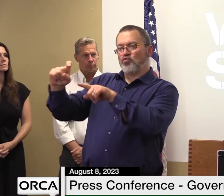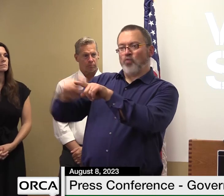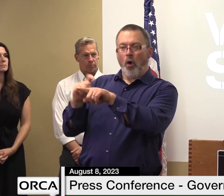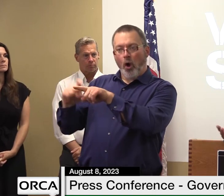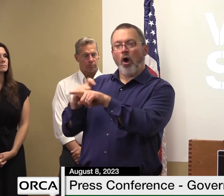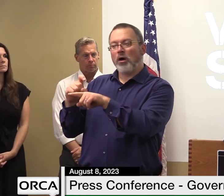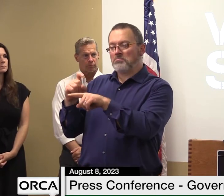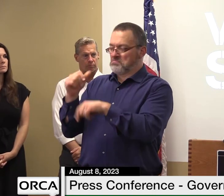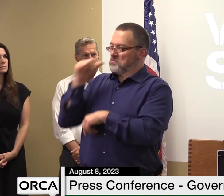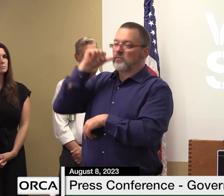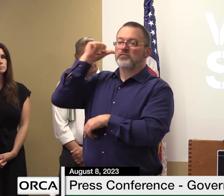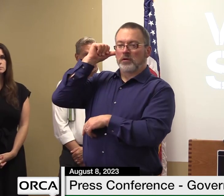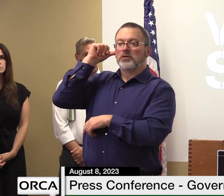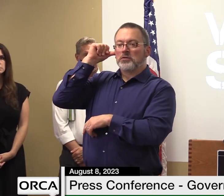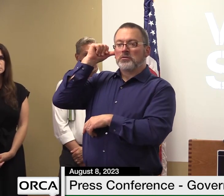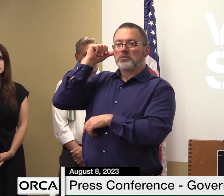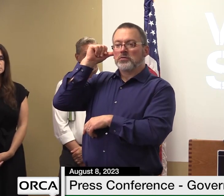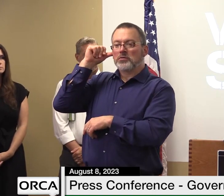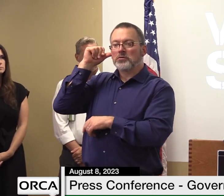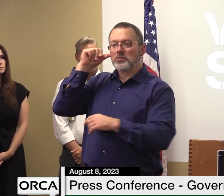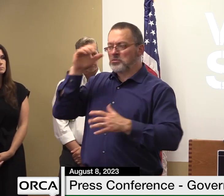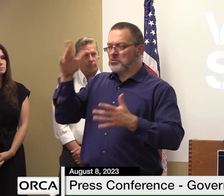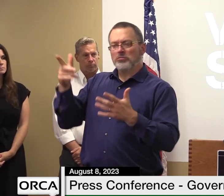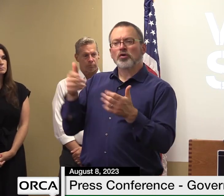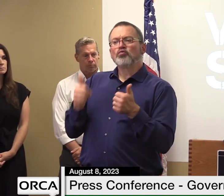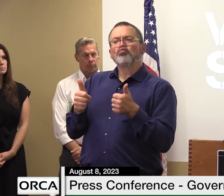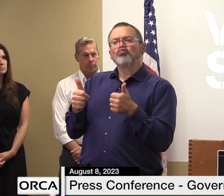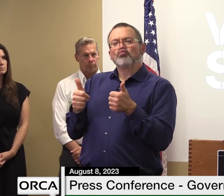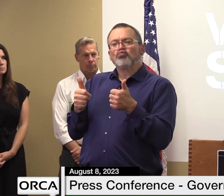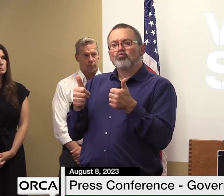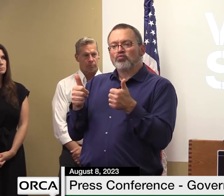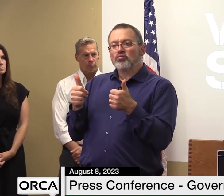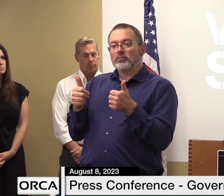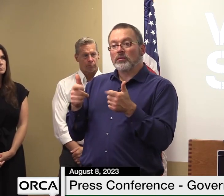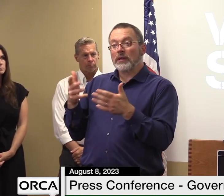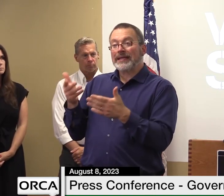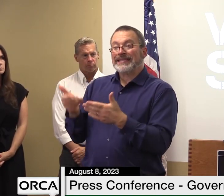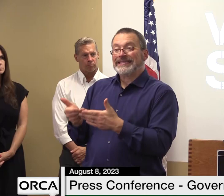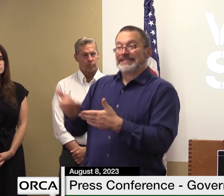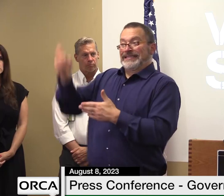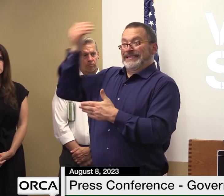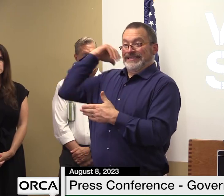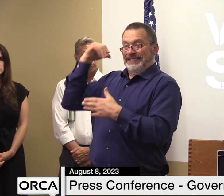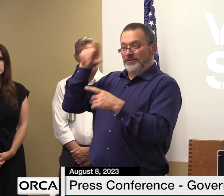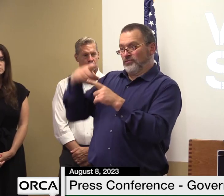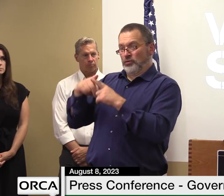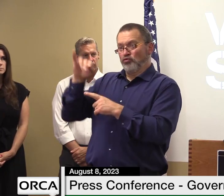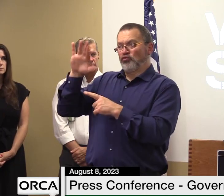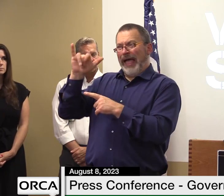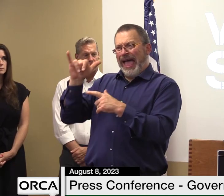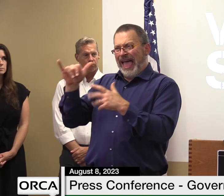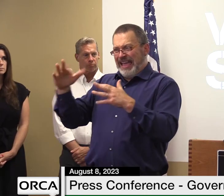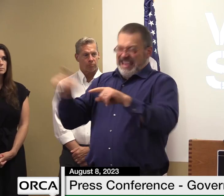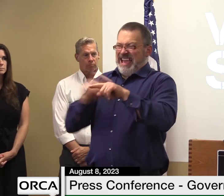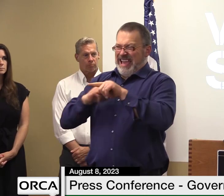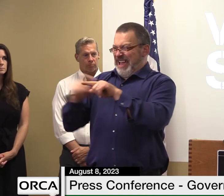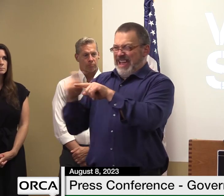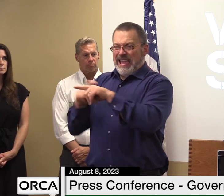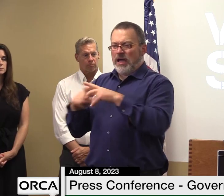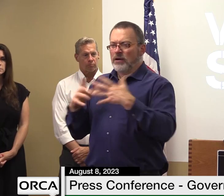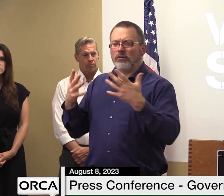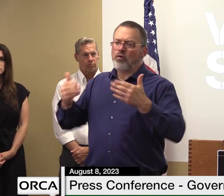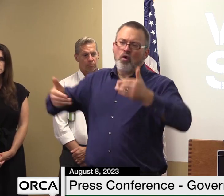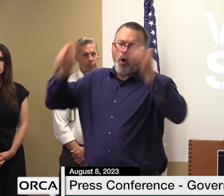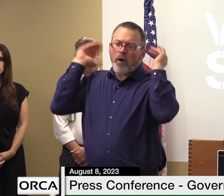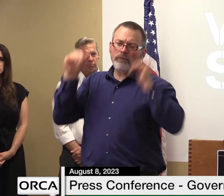that they can handle um during the extreme emergency obviously they were inundated and overwhelmed but that's when they